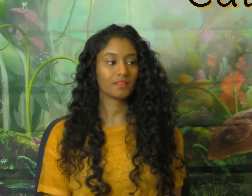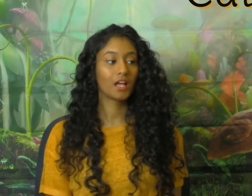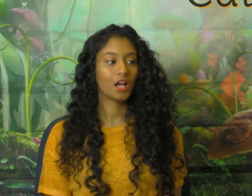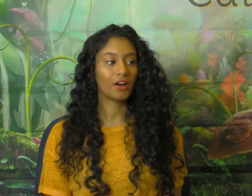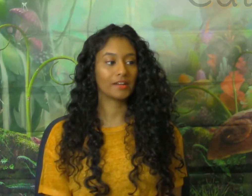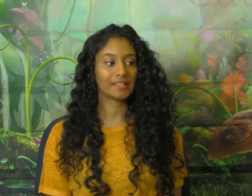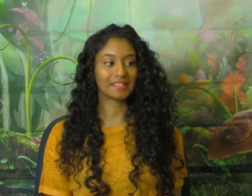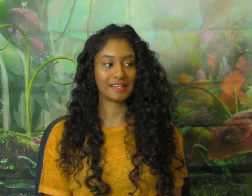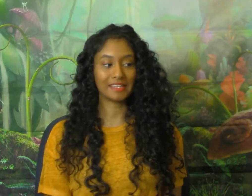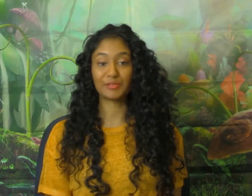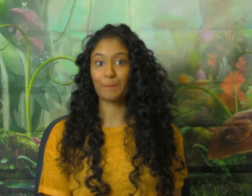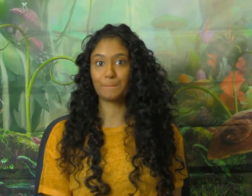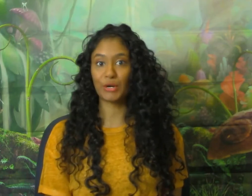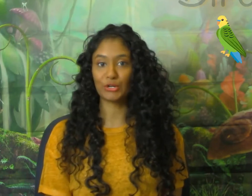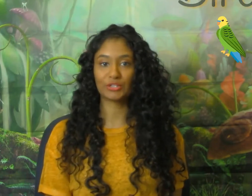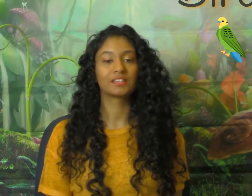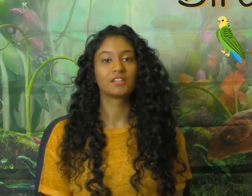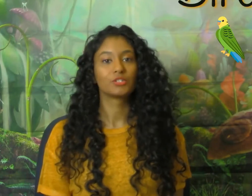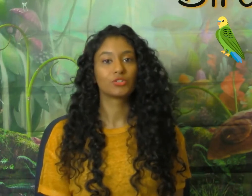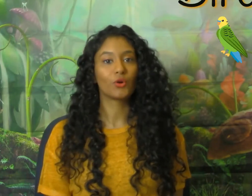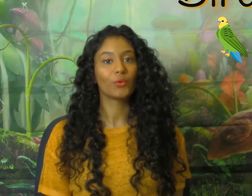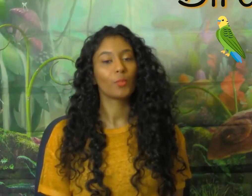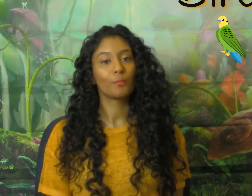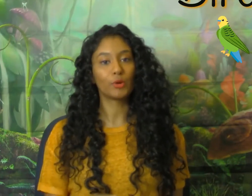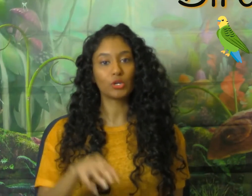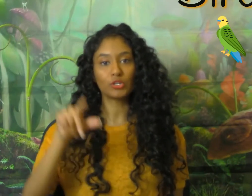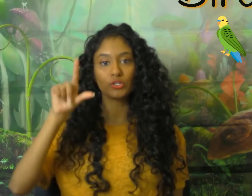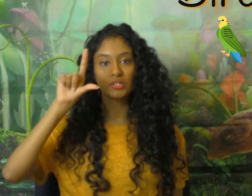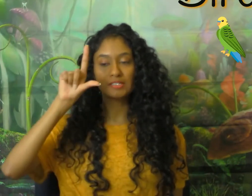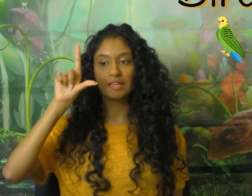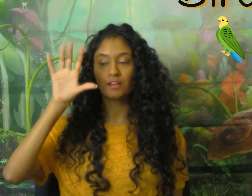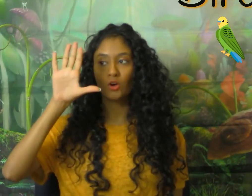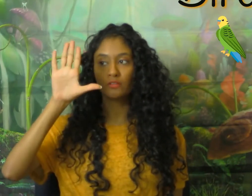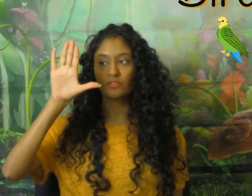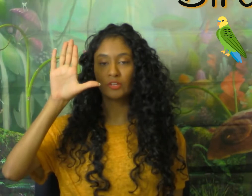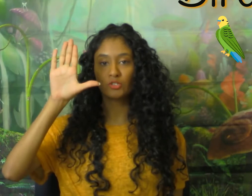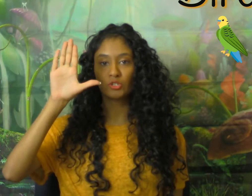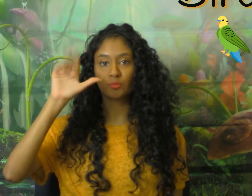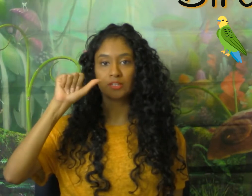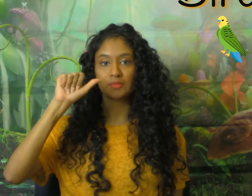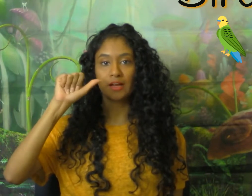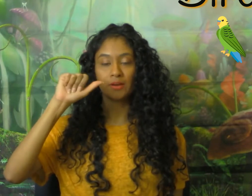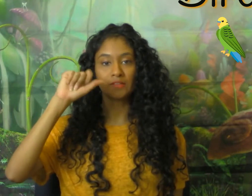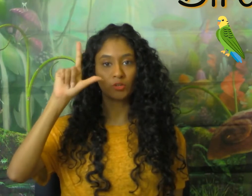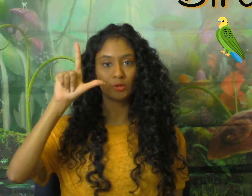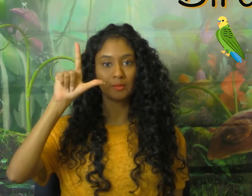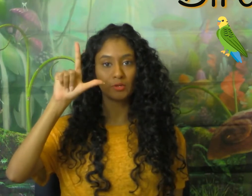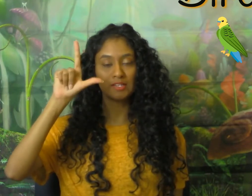Our next sign is bird. So bird, you're going to take all of your fingers, you're going to bring them down, and then you're going bring up your index